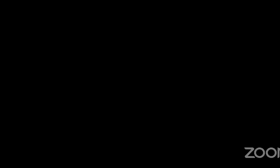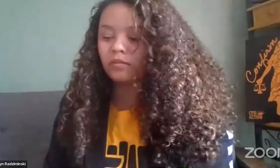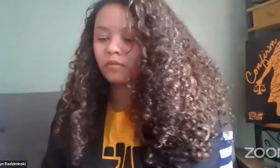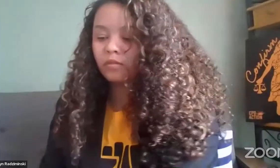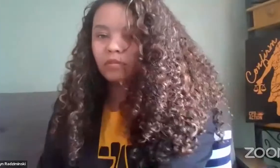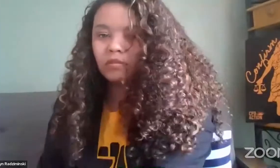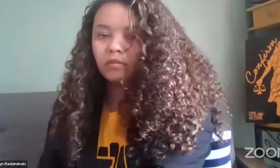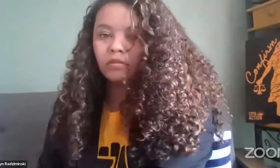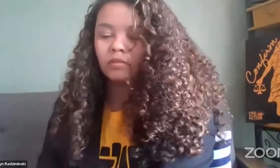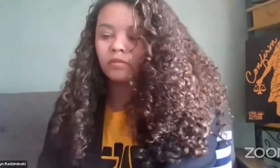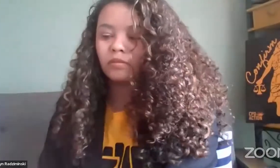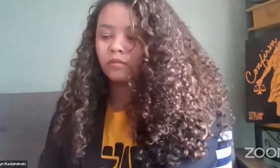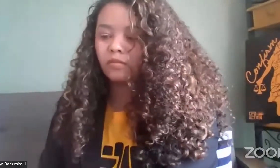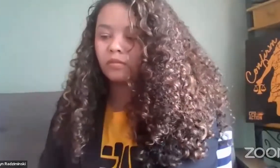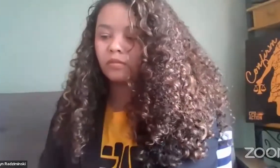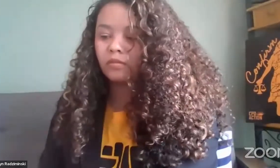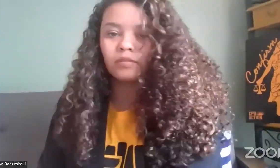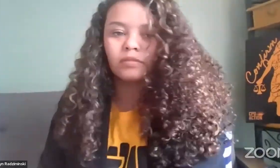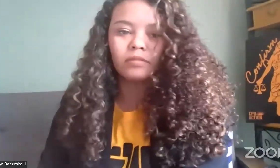all